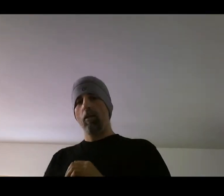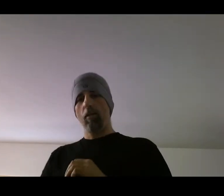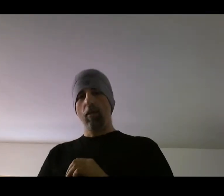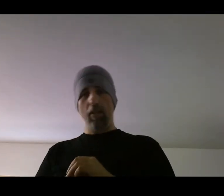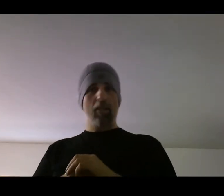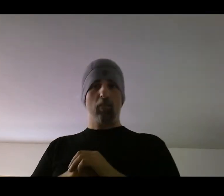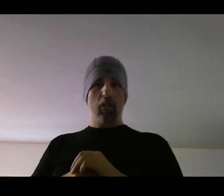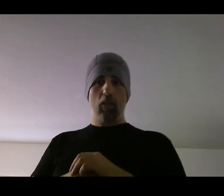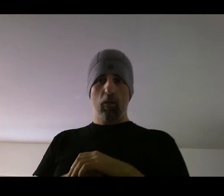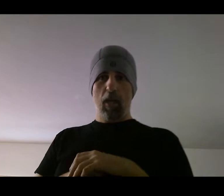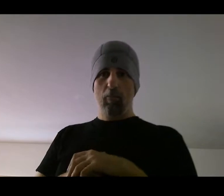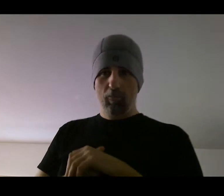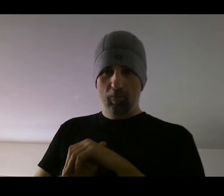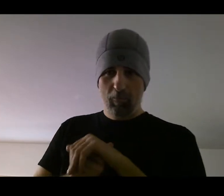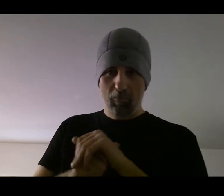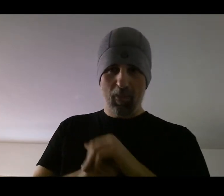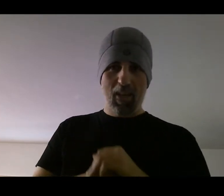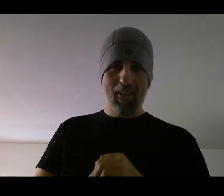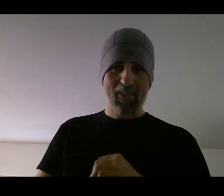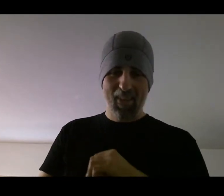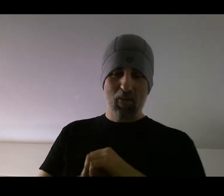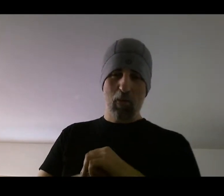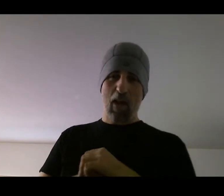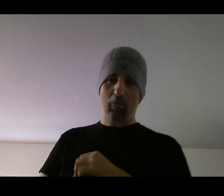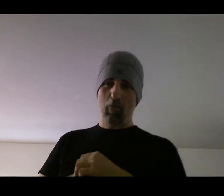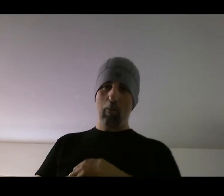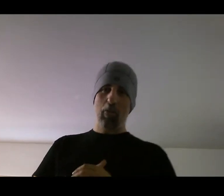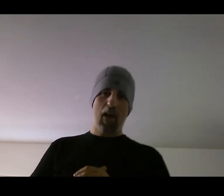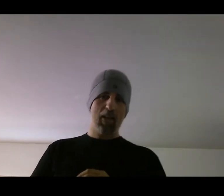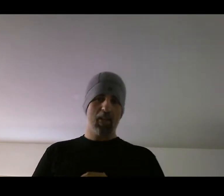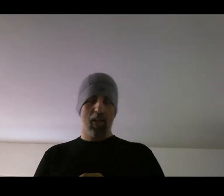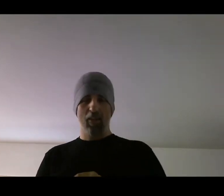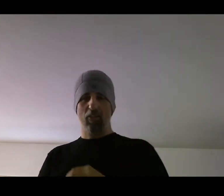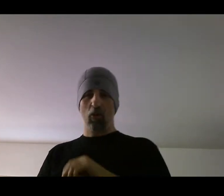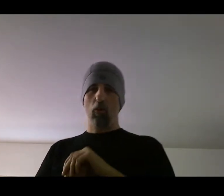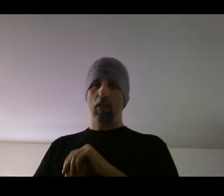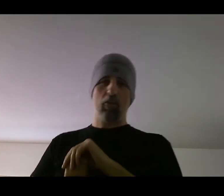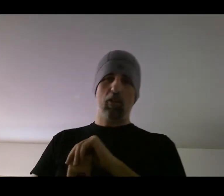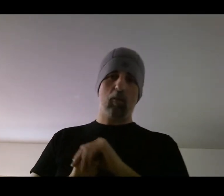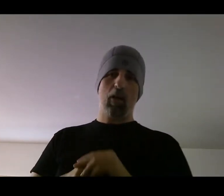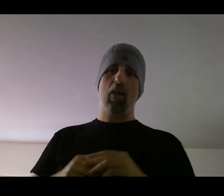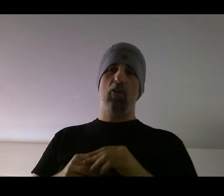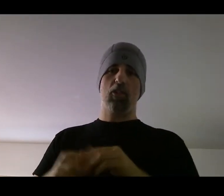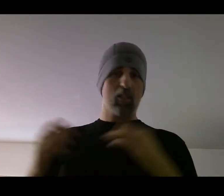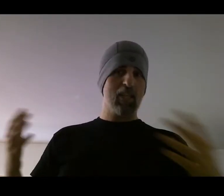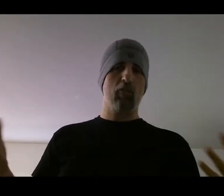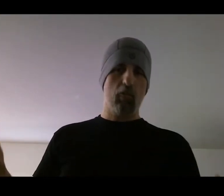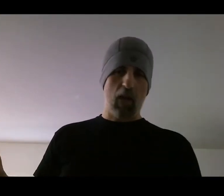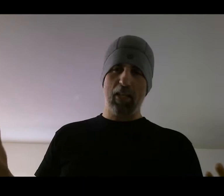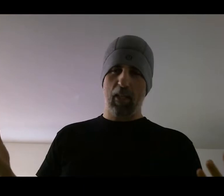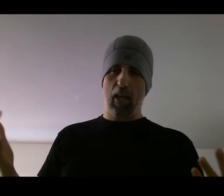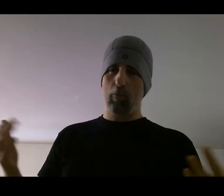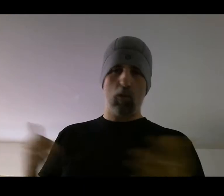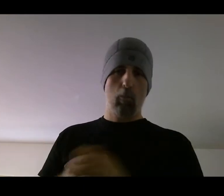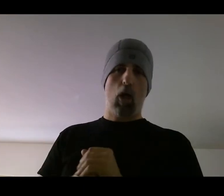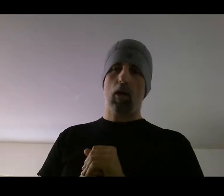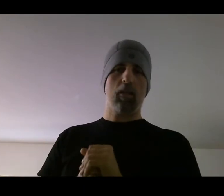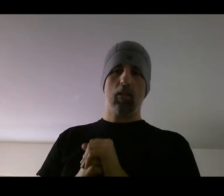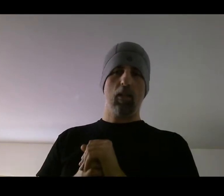It is a video game. We have to remember that. And so if you think about other successful fighting games, blocking is